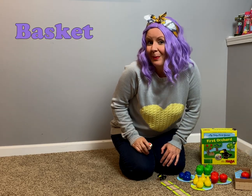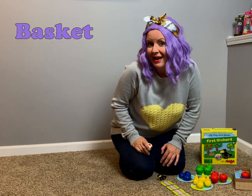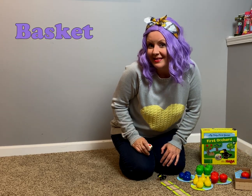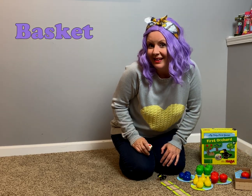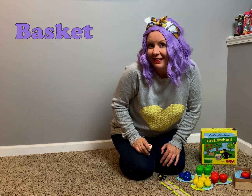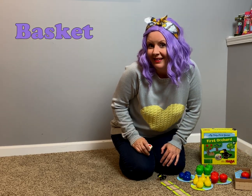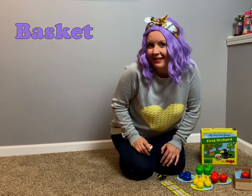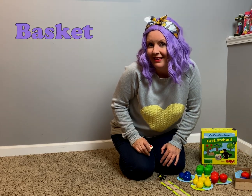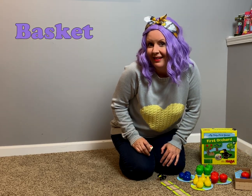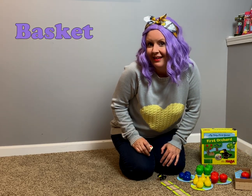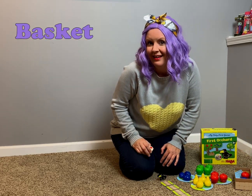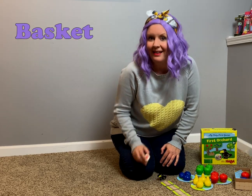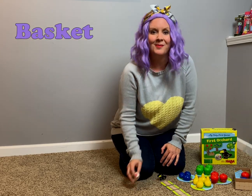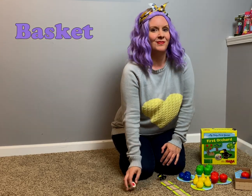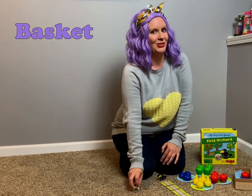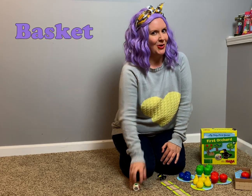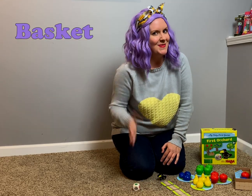basket? Show me.